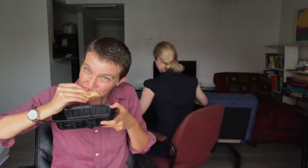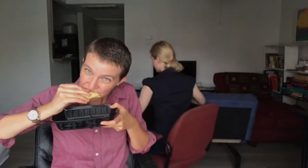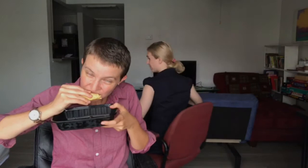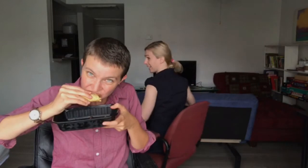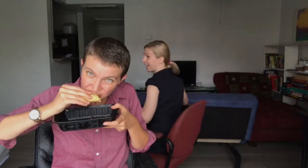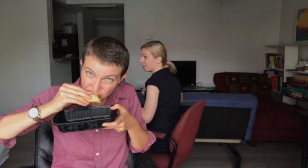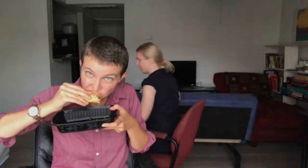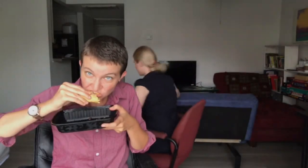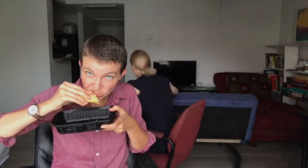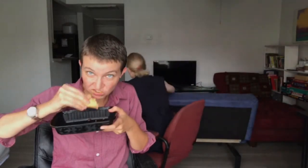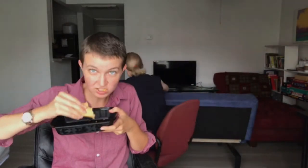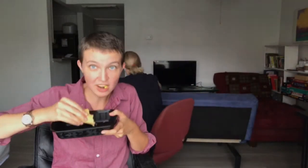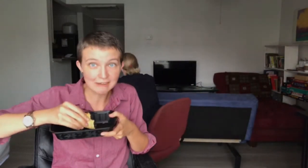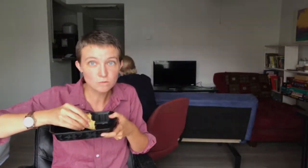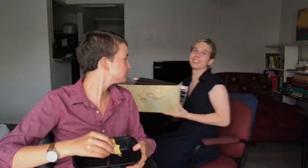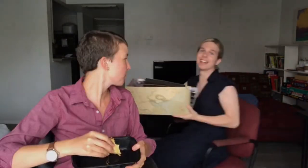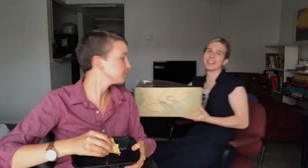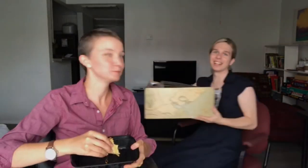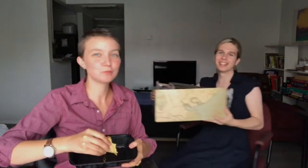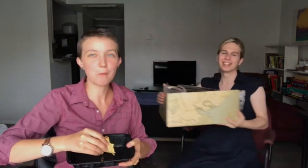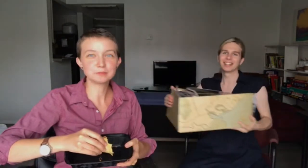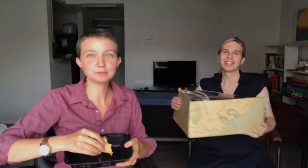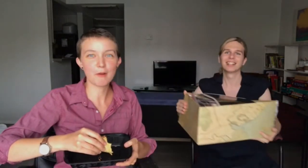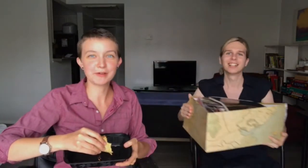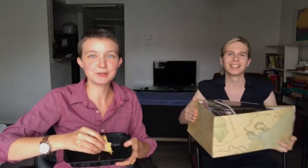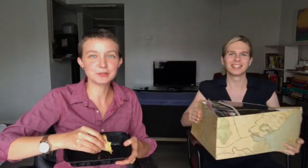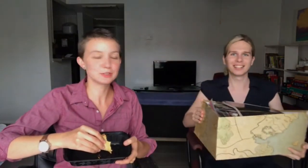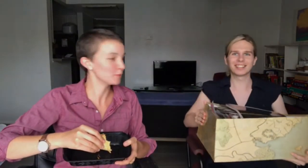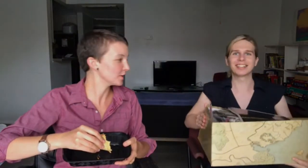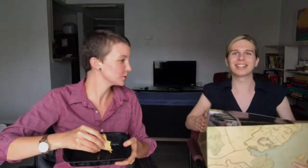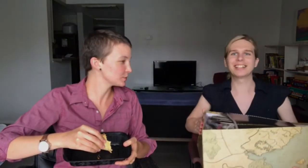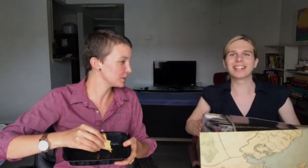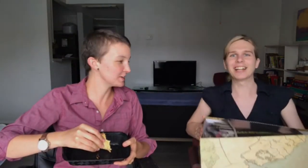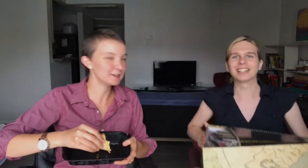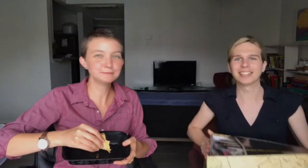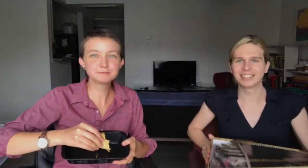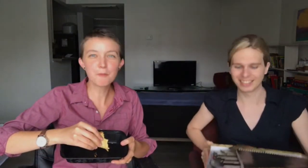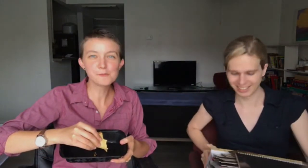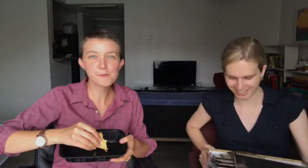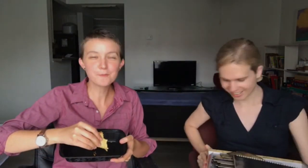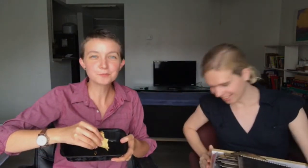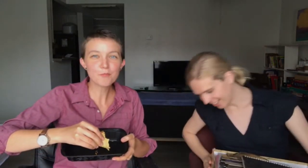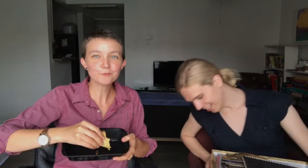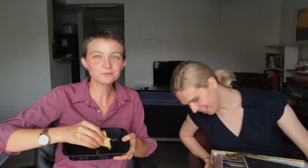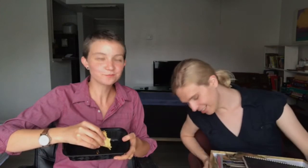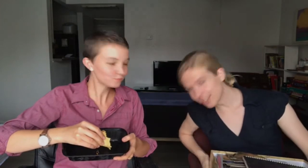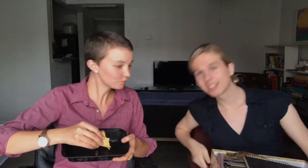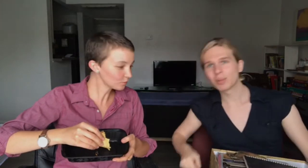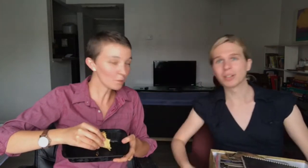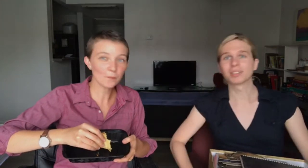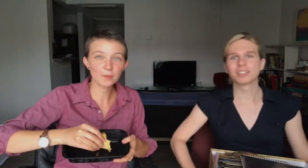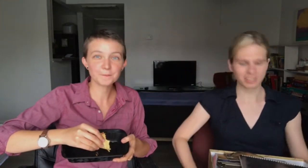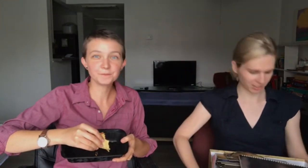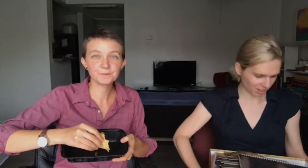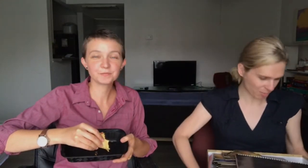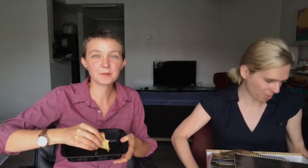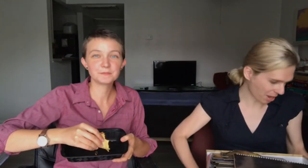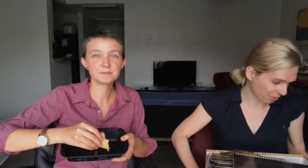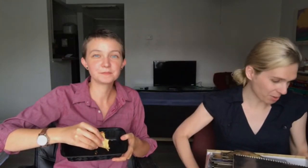Let's see if I can carry it. Oh, yeah. Oh, my goodness. The box is breaking. Which is... Well, this is the bottom half of the